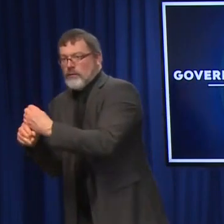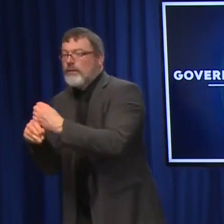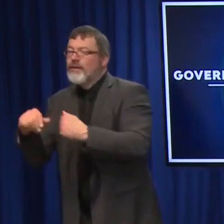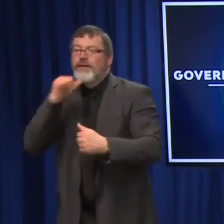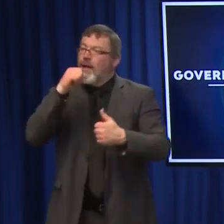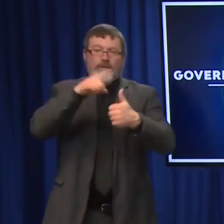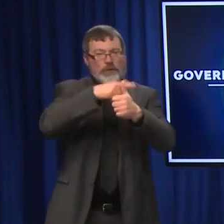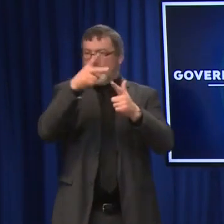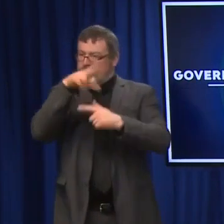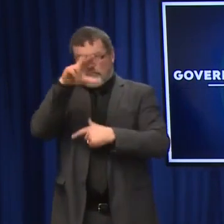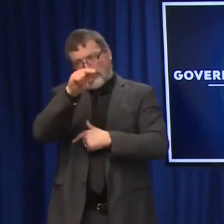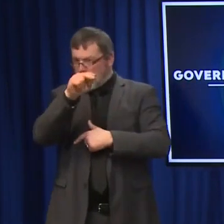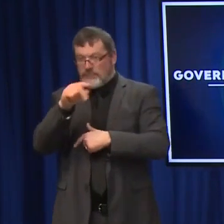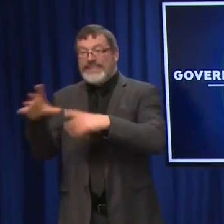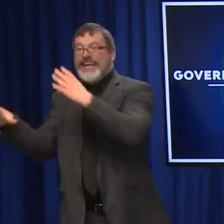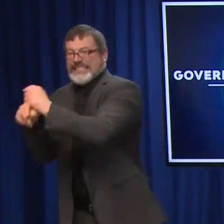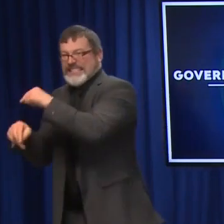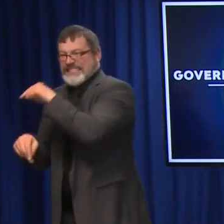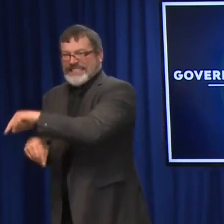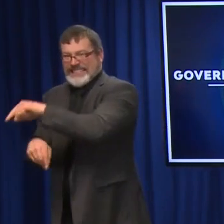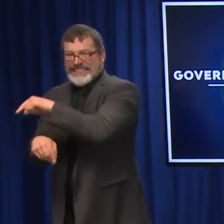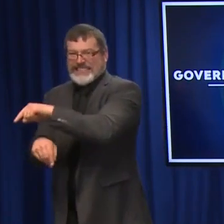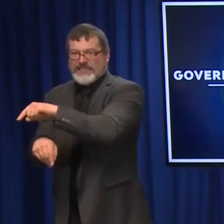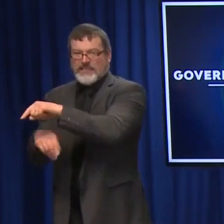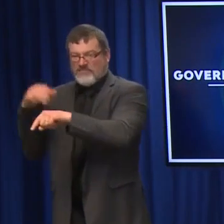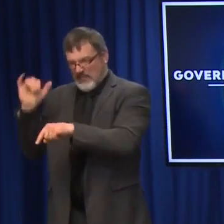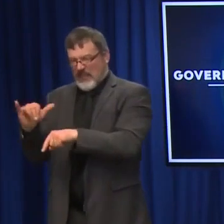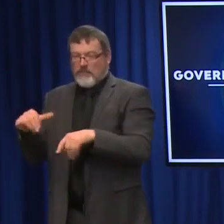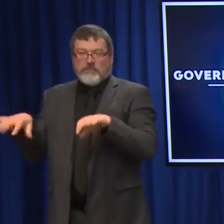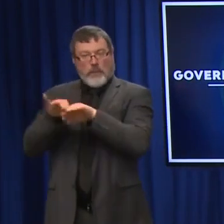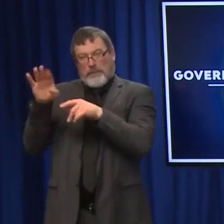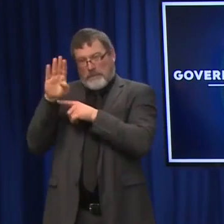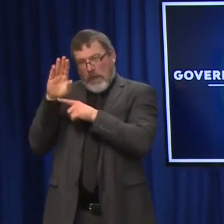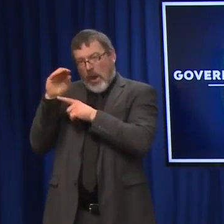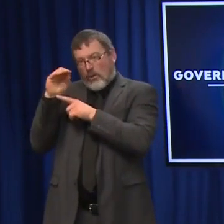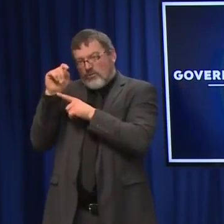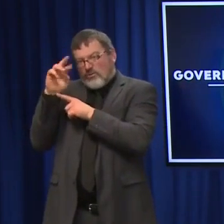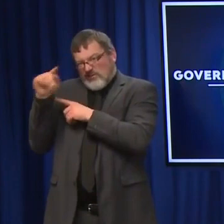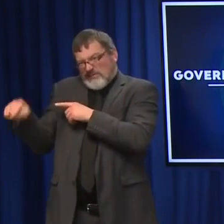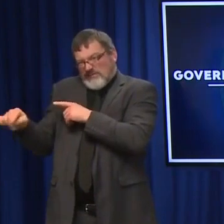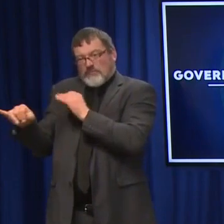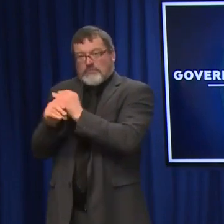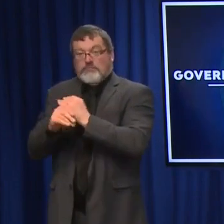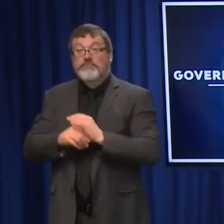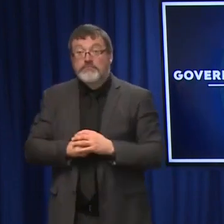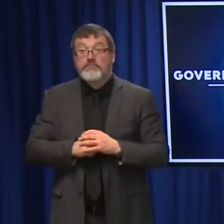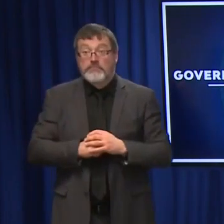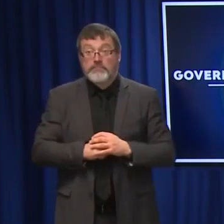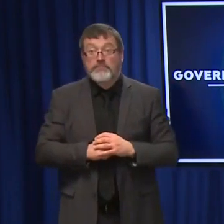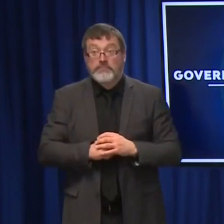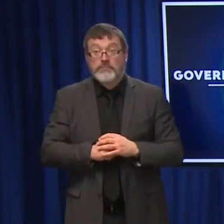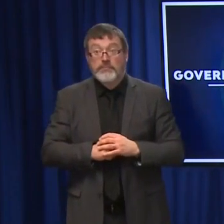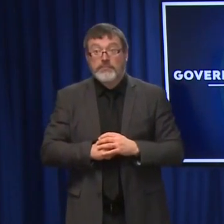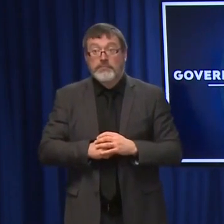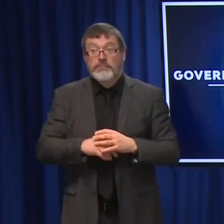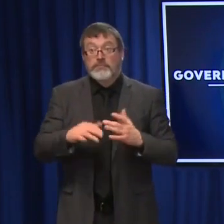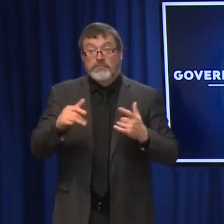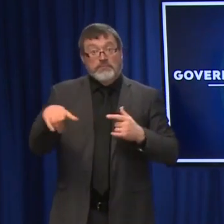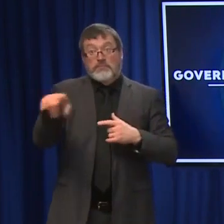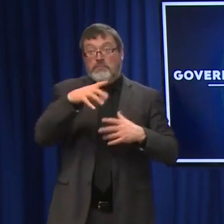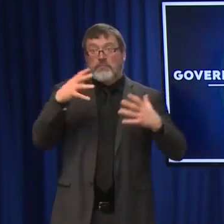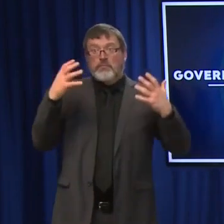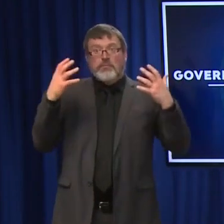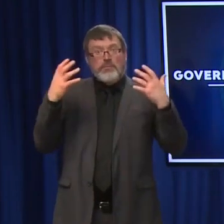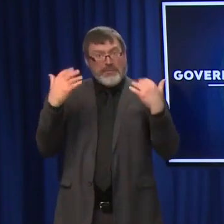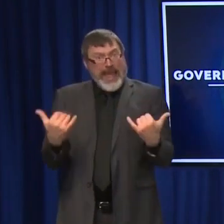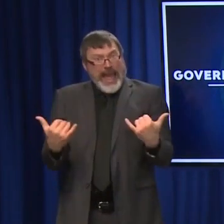first or second shot of the vaccine. That's just boosters on January 3rd. And, again, if you're looking for a booster today, you don't have to wait until January